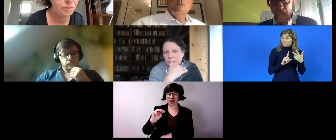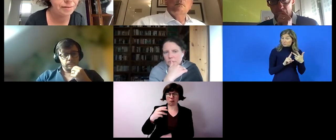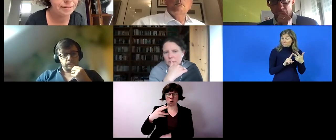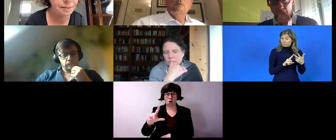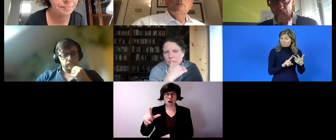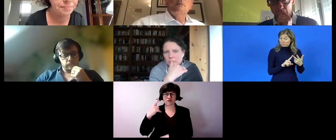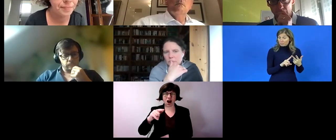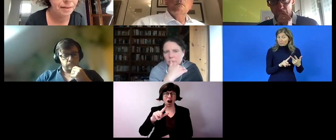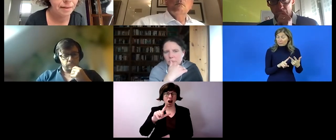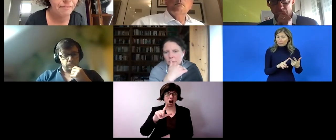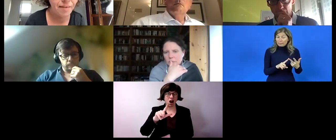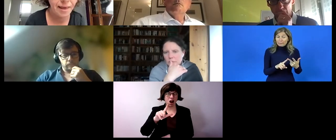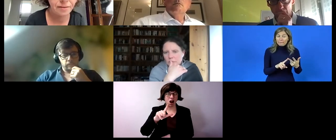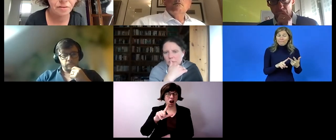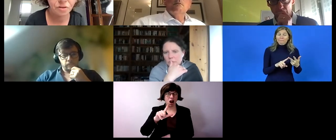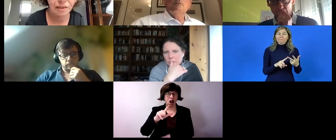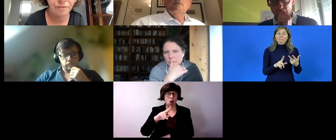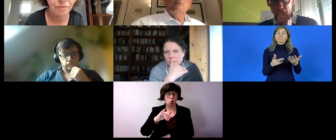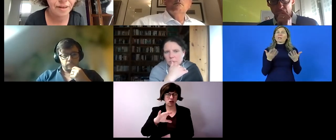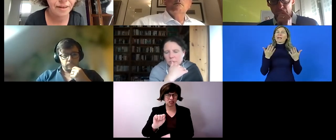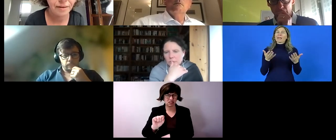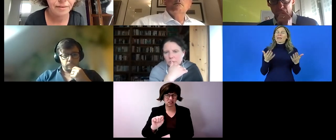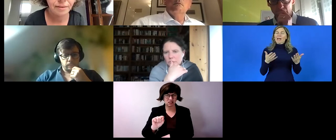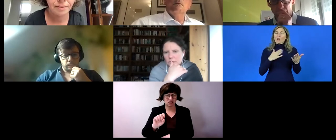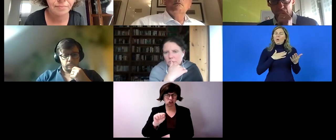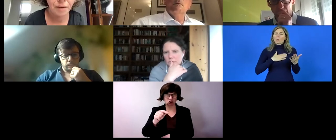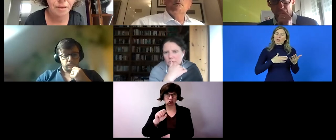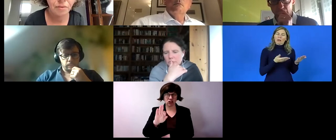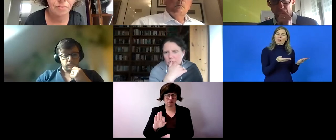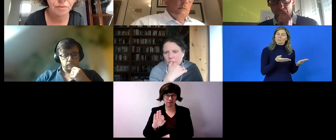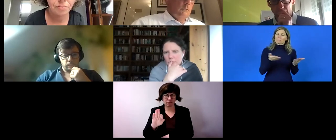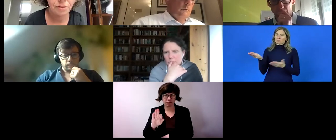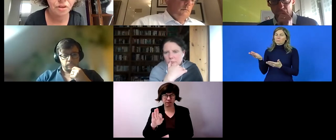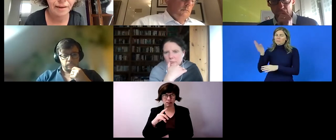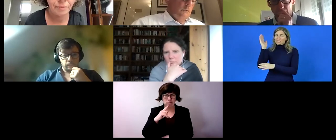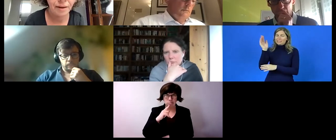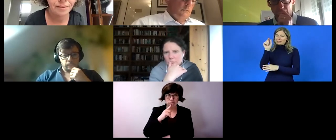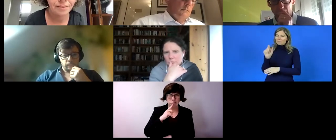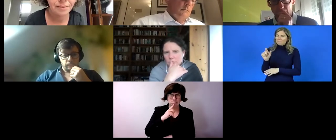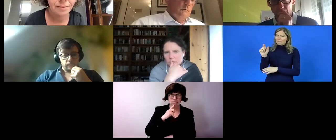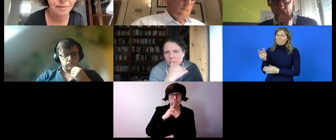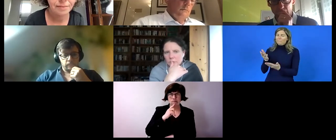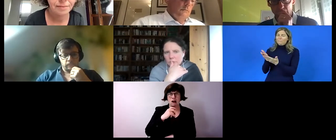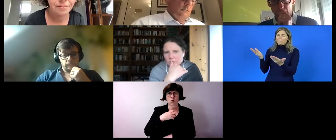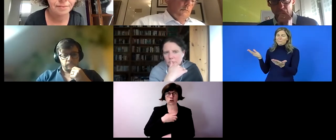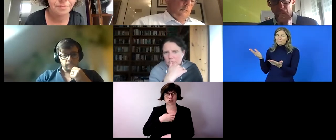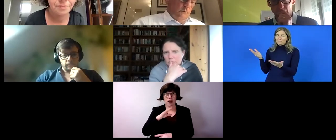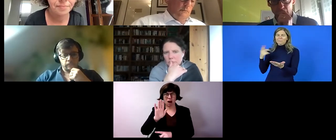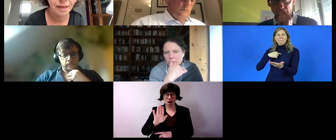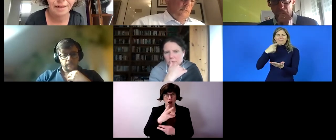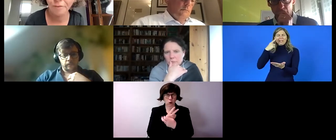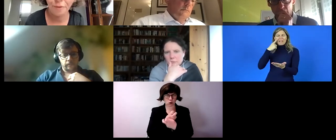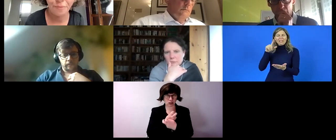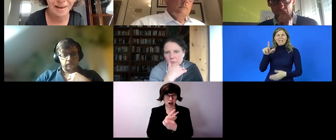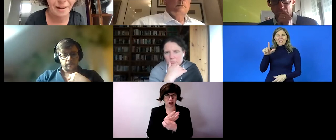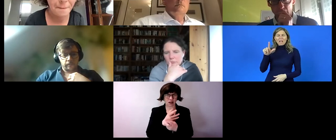pass the question to our speakers i think louis mentioned sam hall and steph can